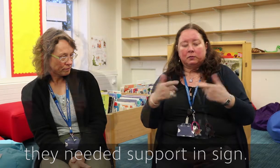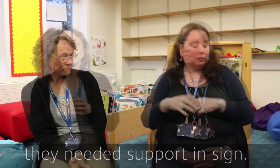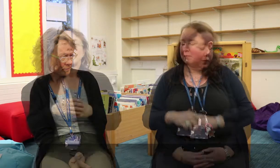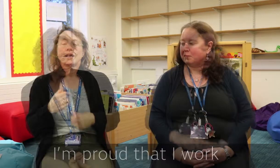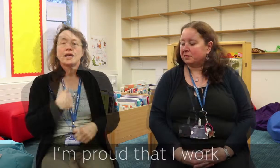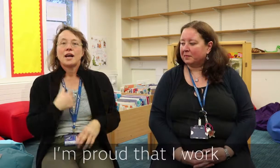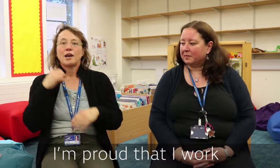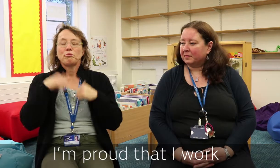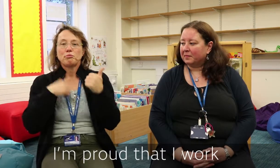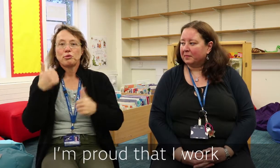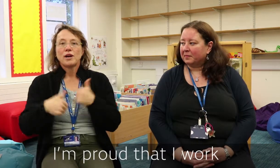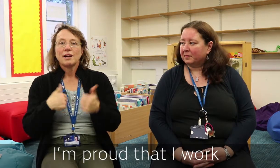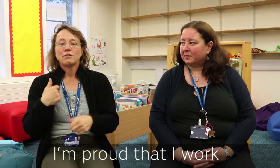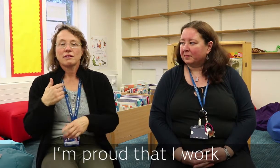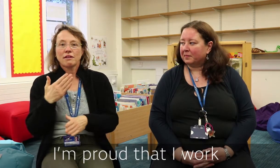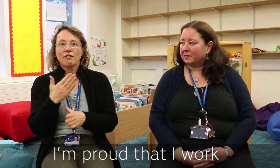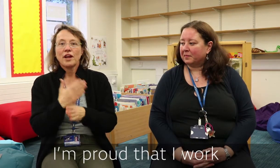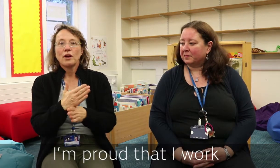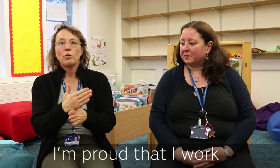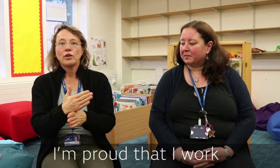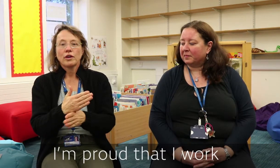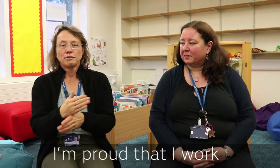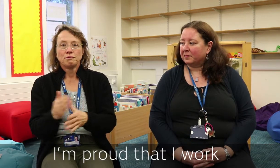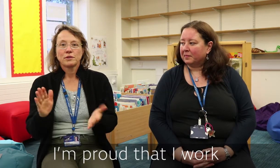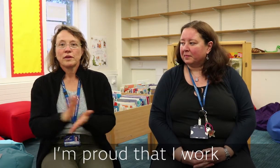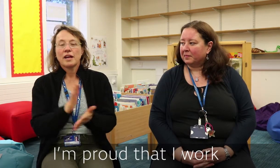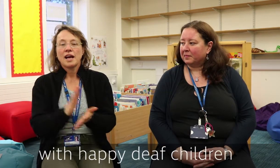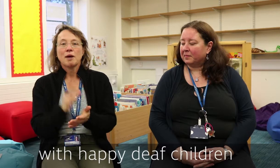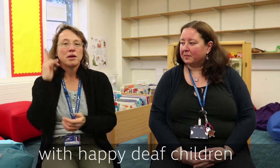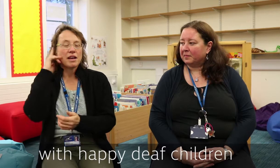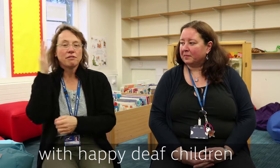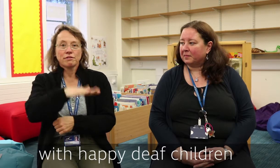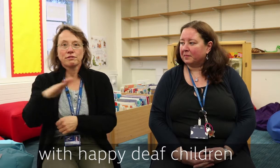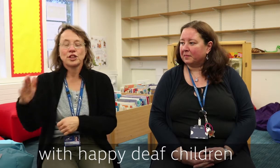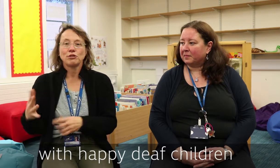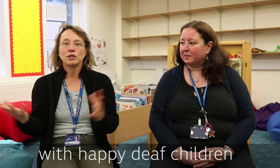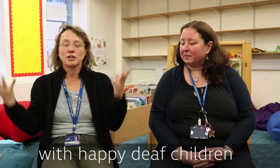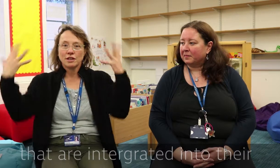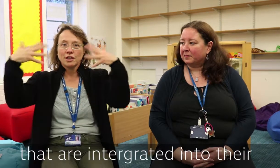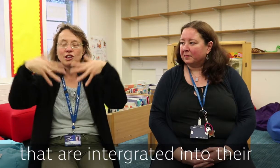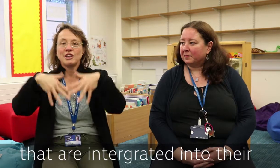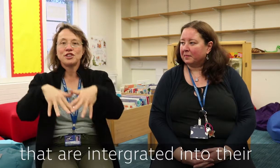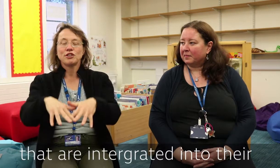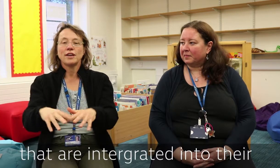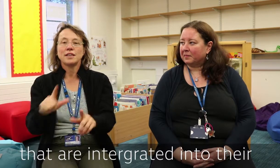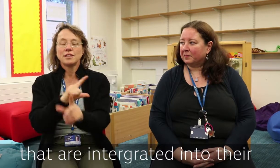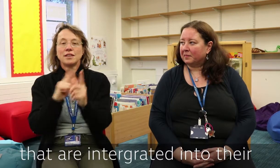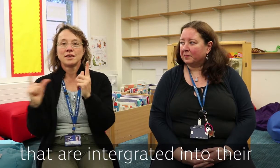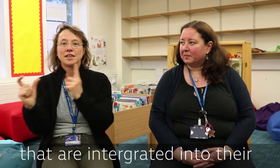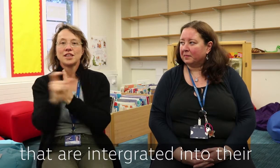I'm proud that I work with happy deaf children that are integrated into